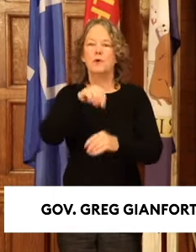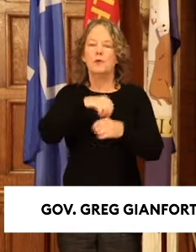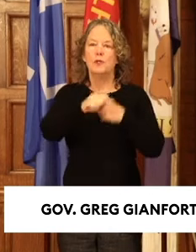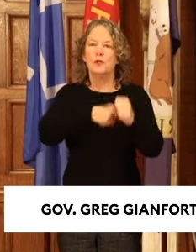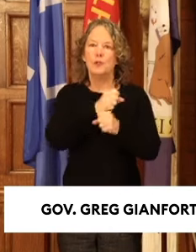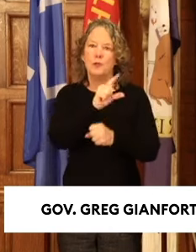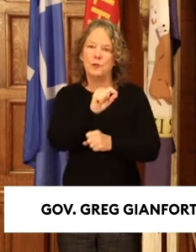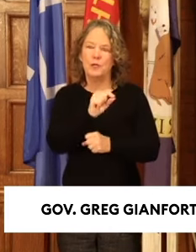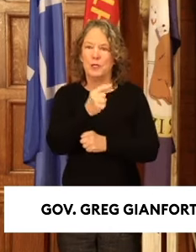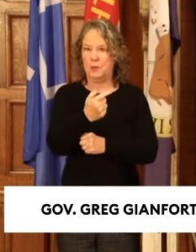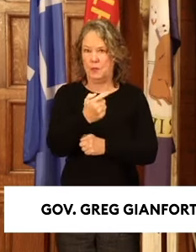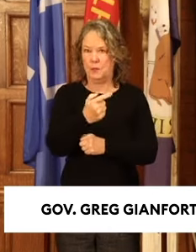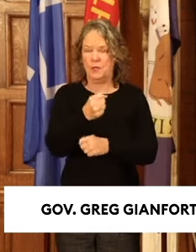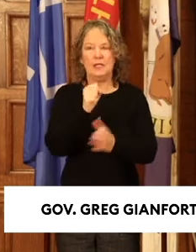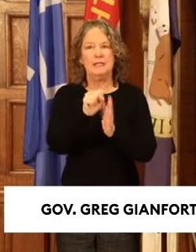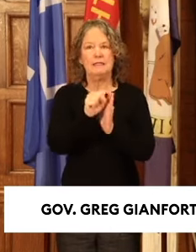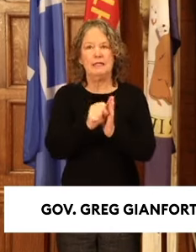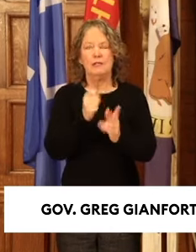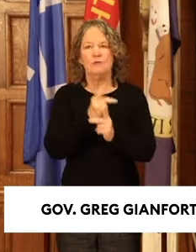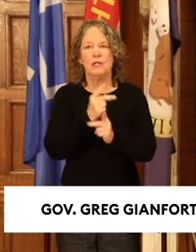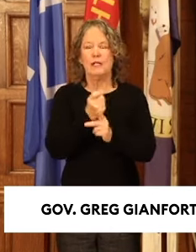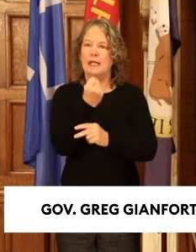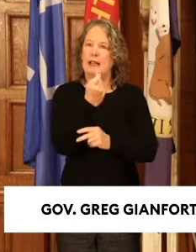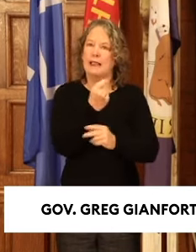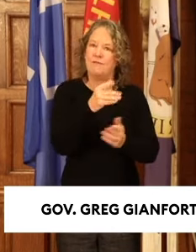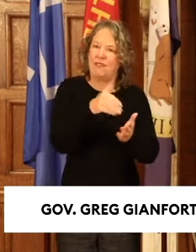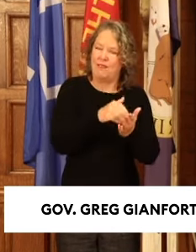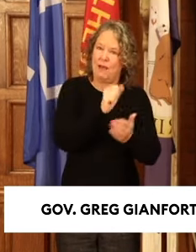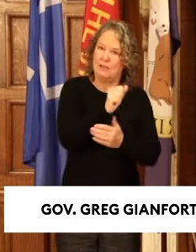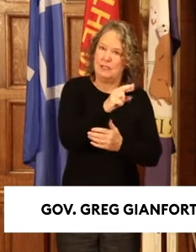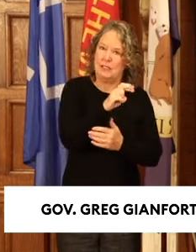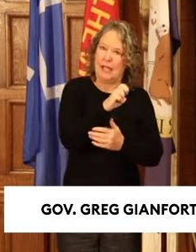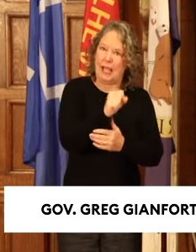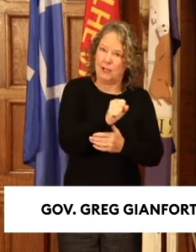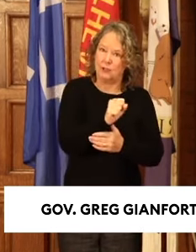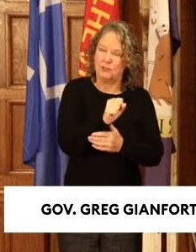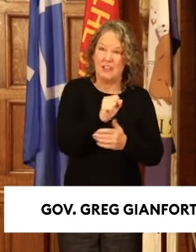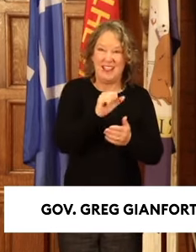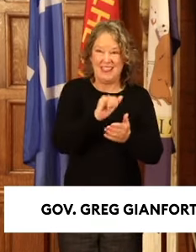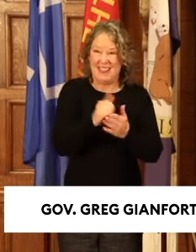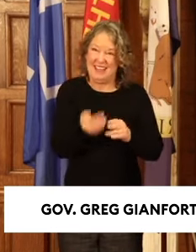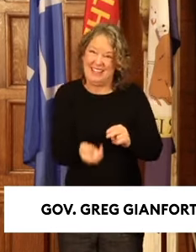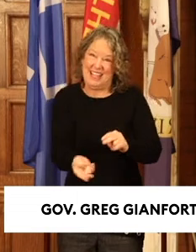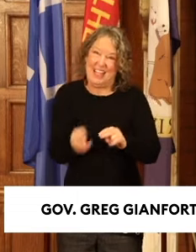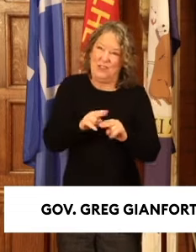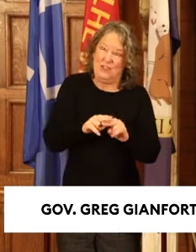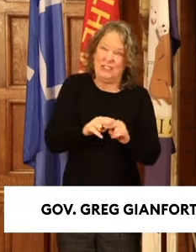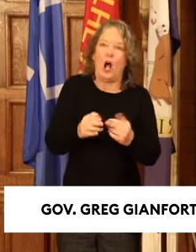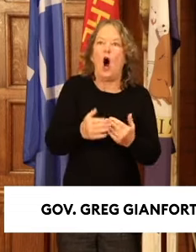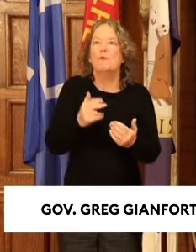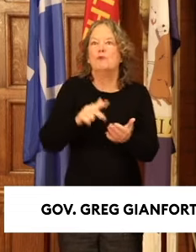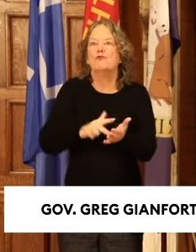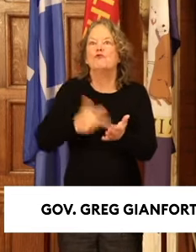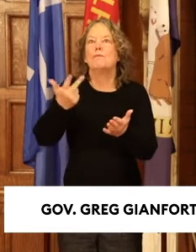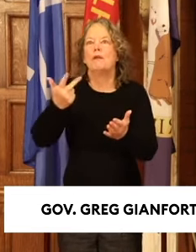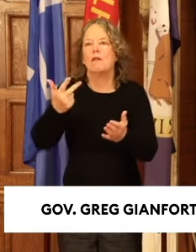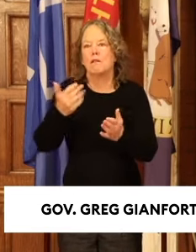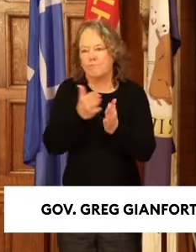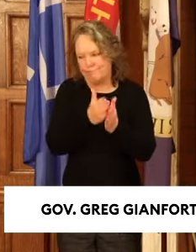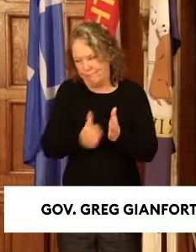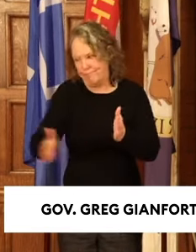only 11,000 acres. This increase is almost triple in just two years.